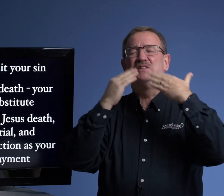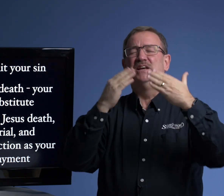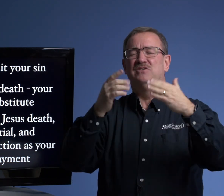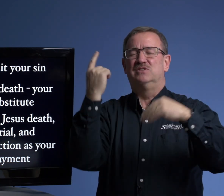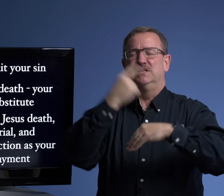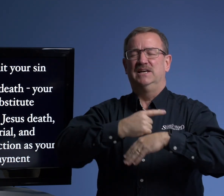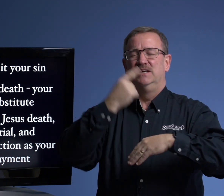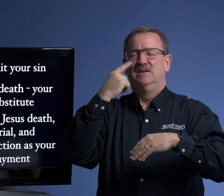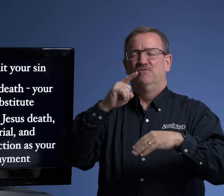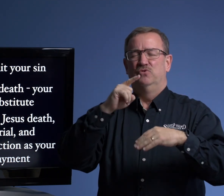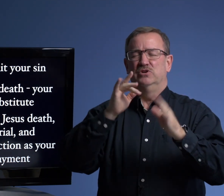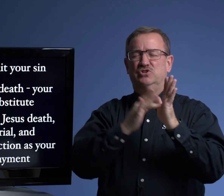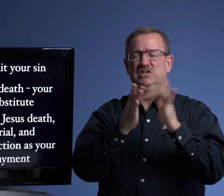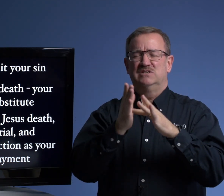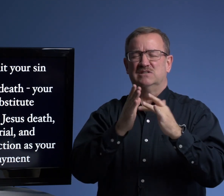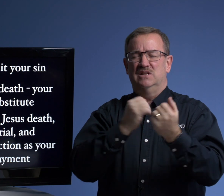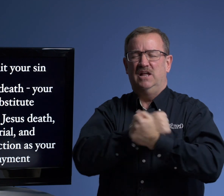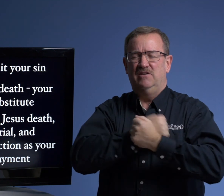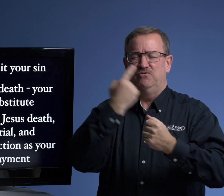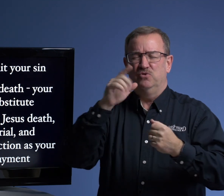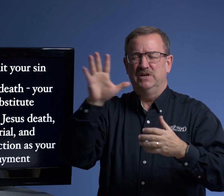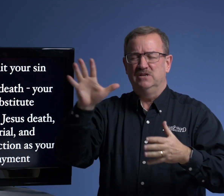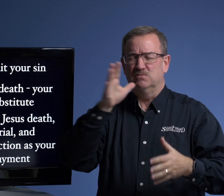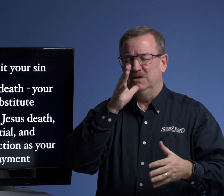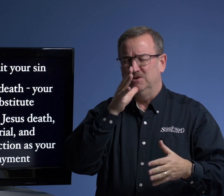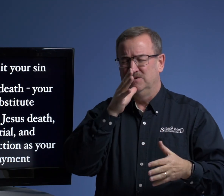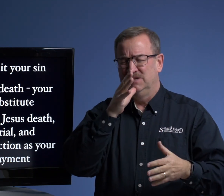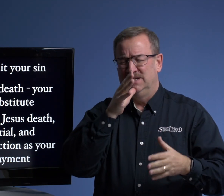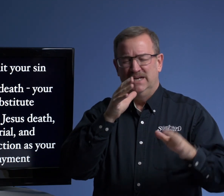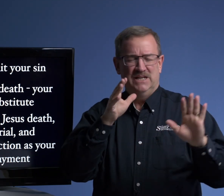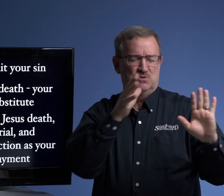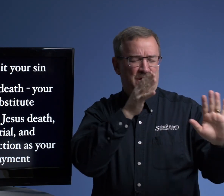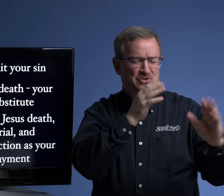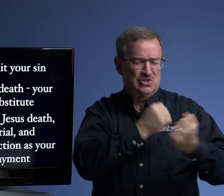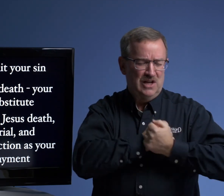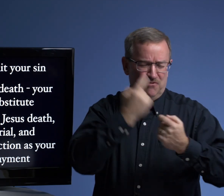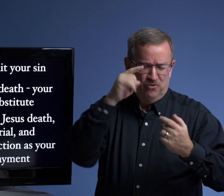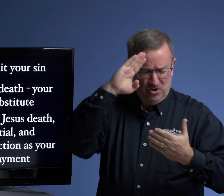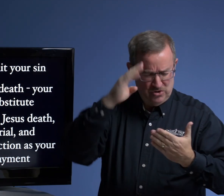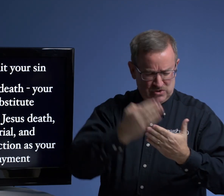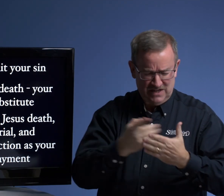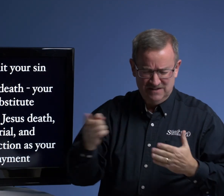thank you today for Jesus' love for his mother, his mother's love for her son.